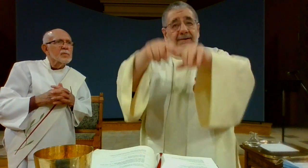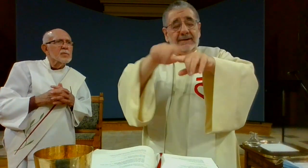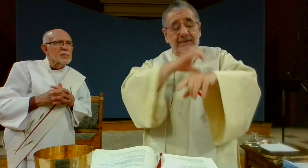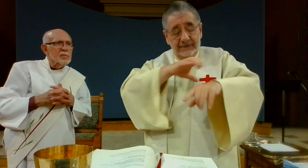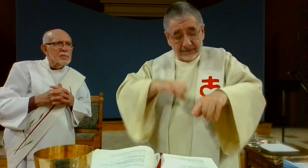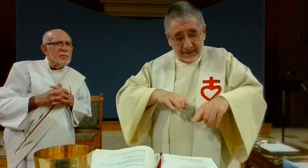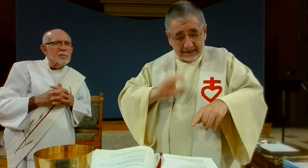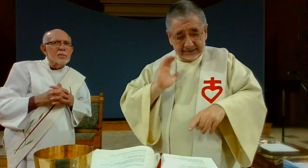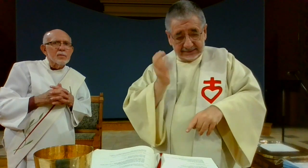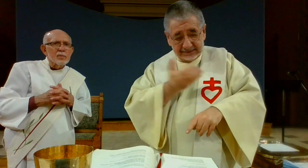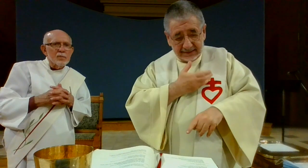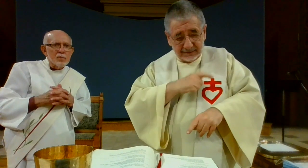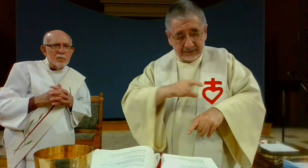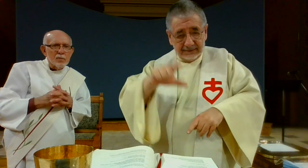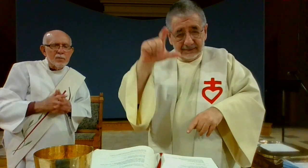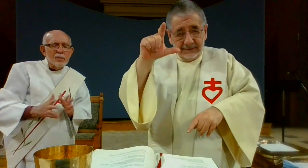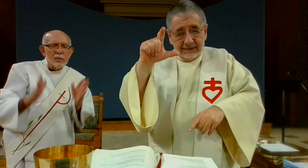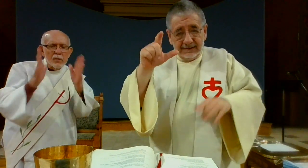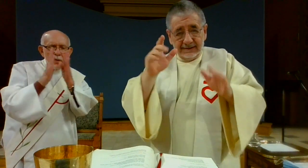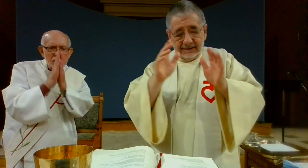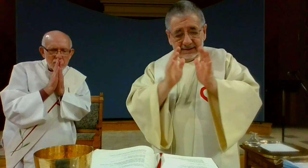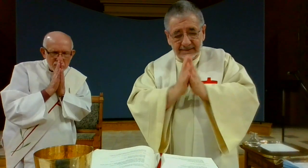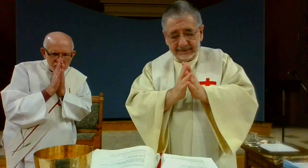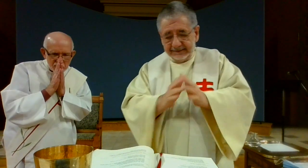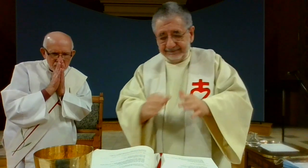through christ our lord amen